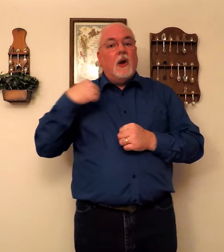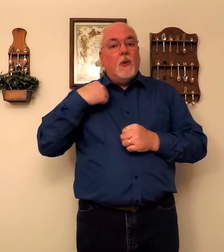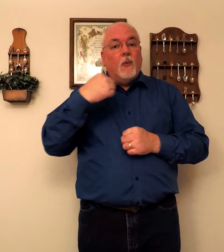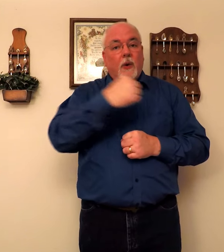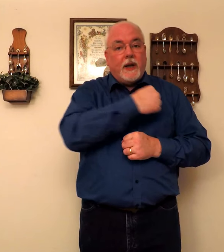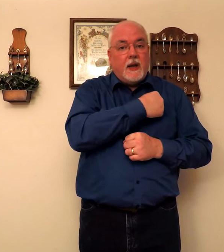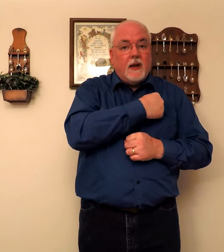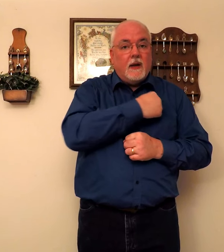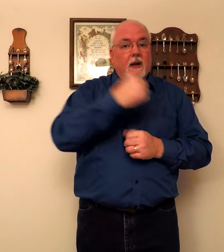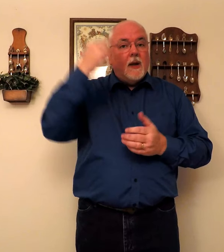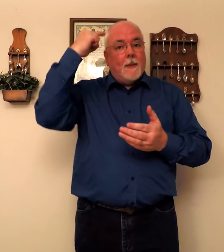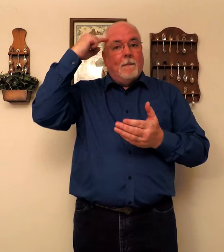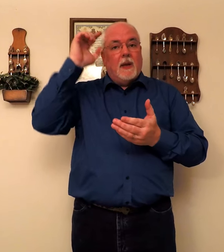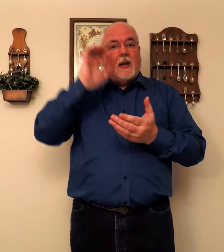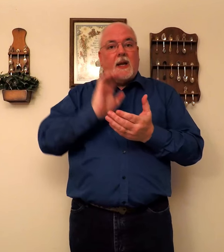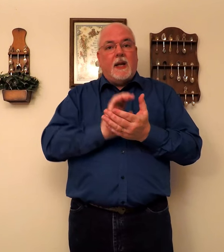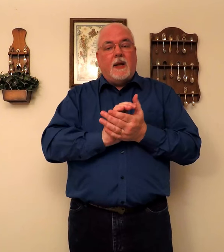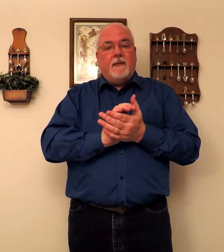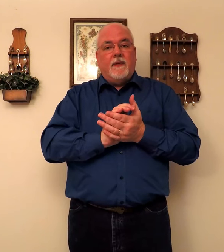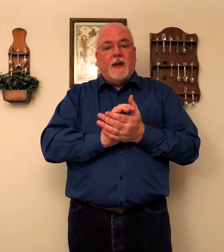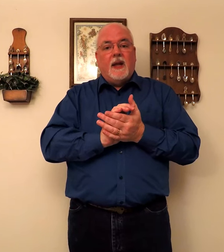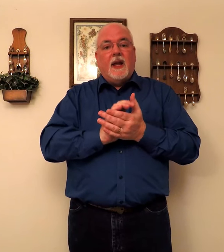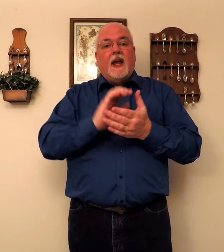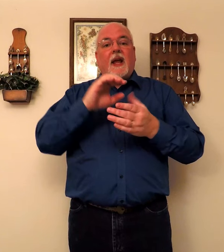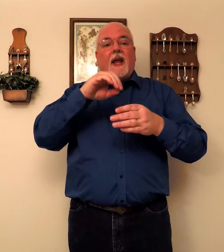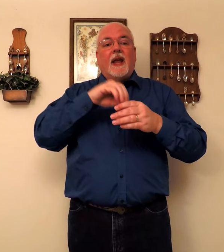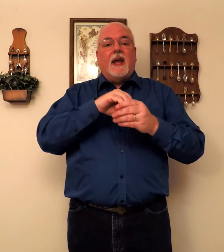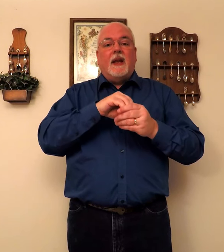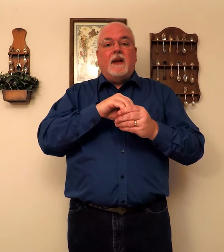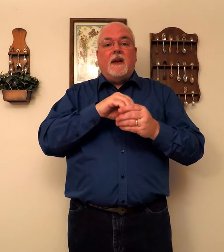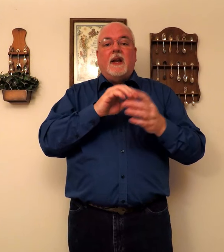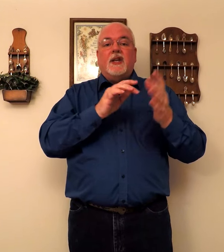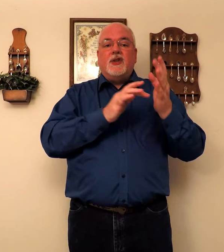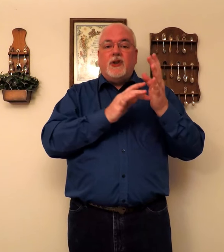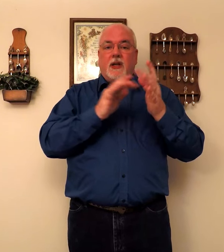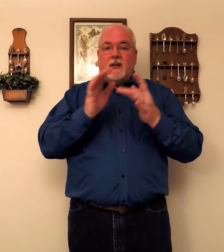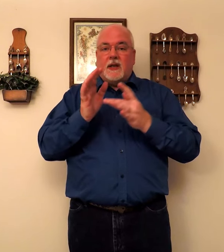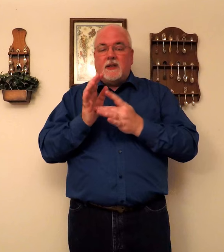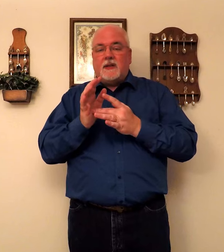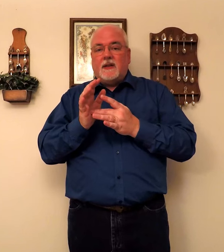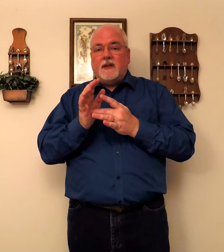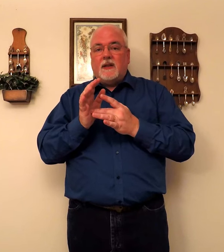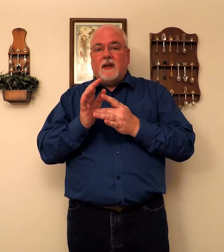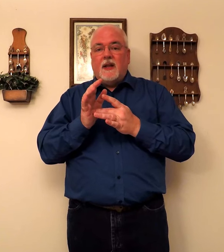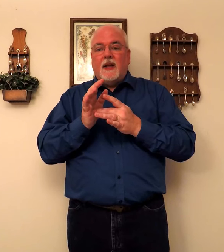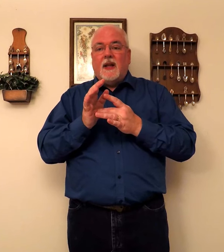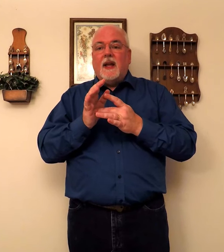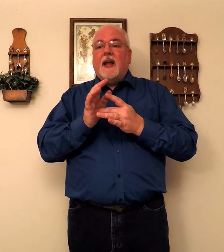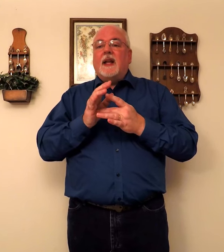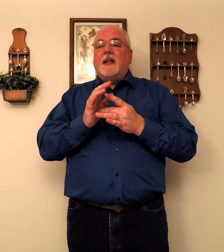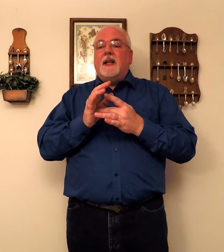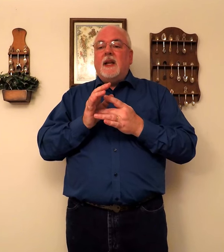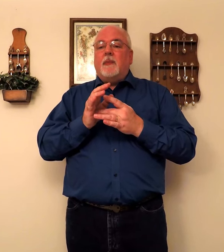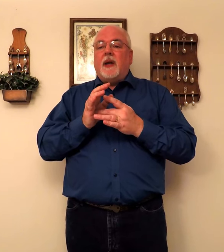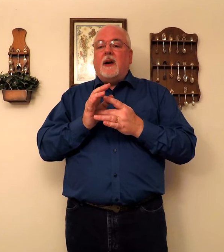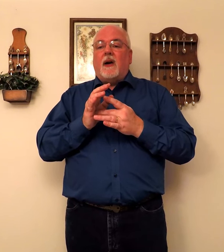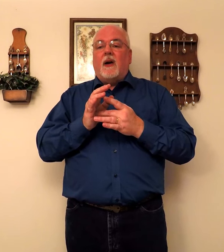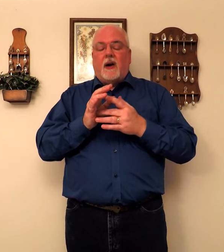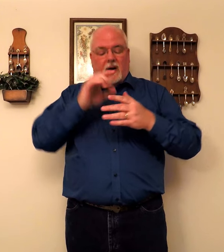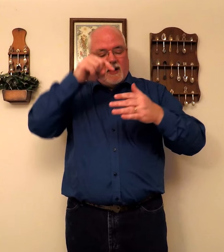We believe in Jesus deep in our heart.